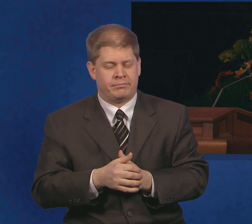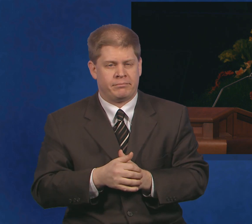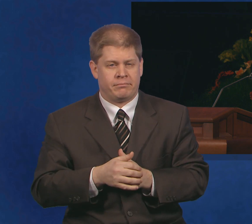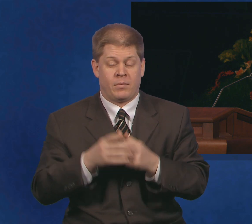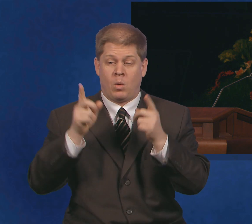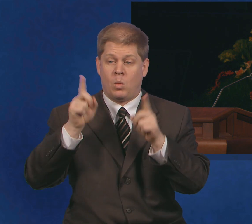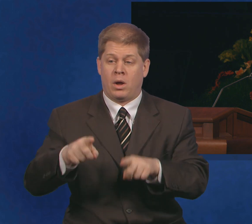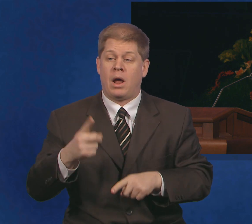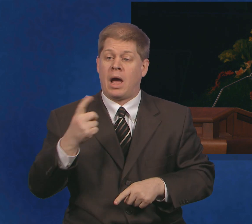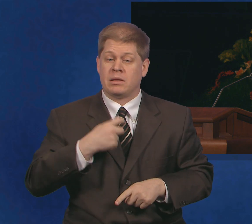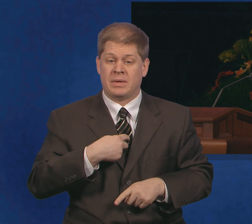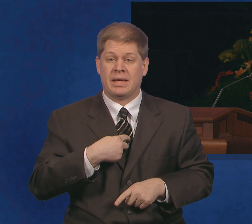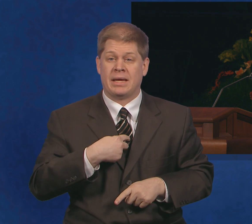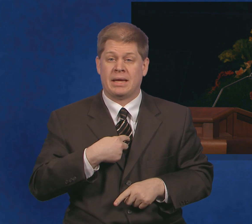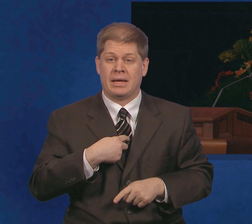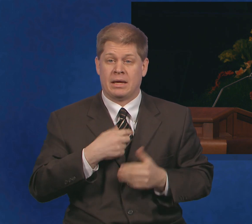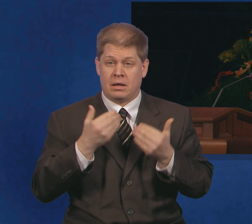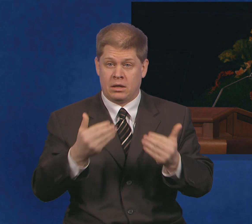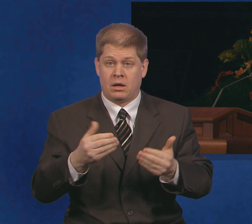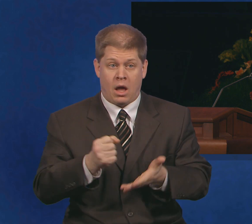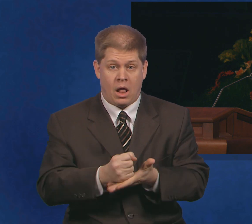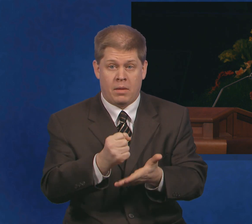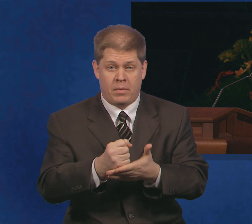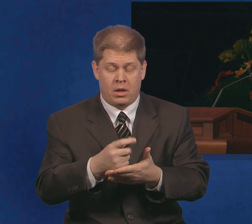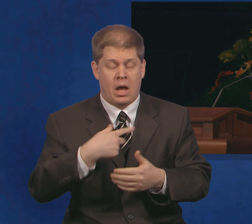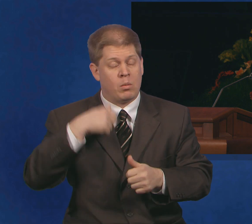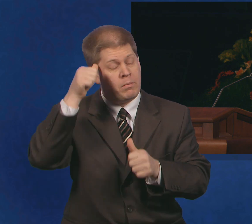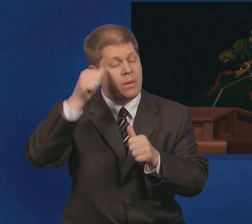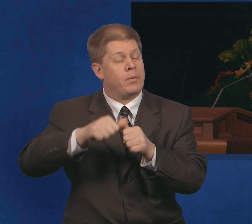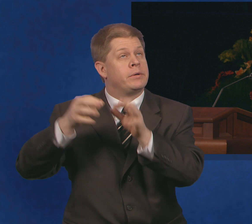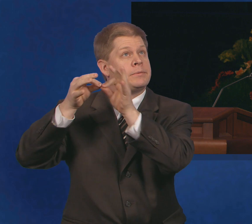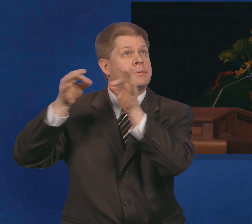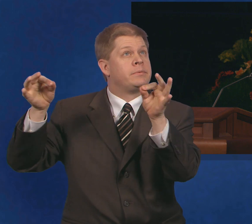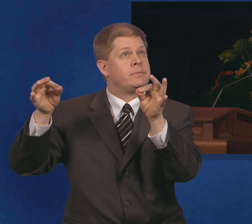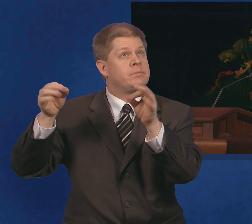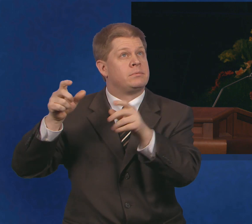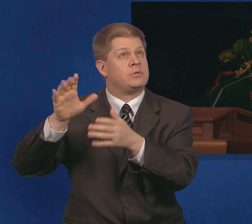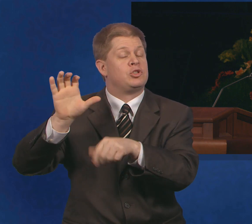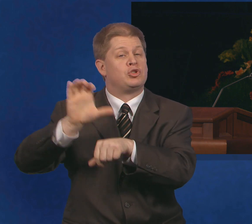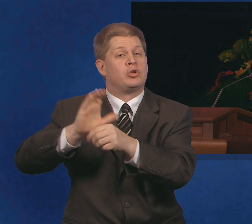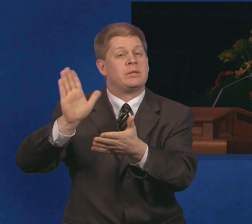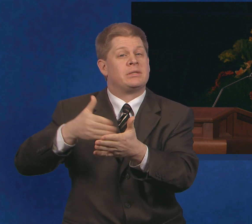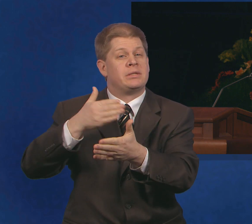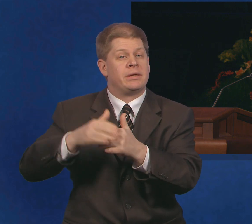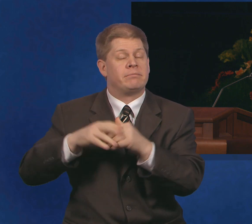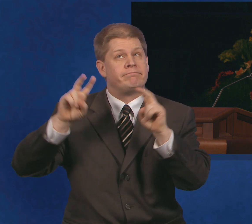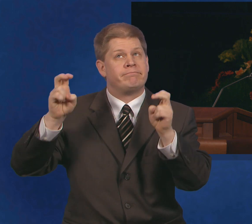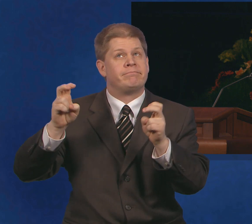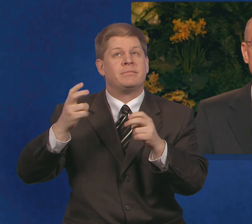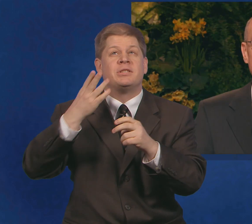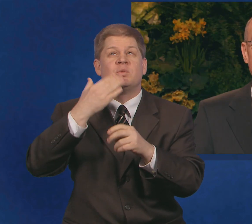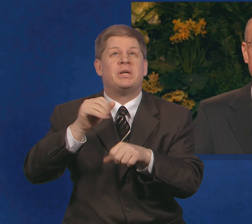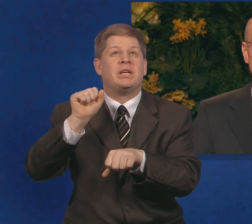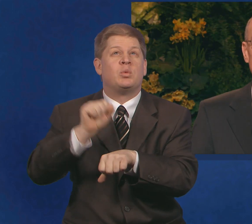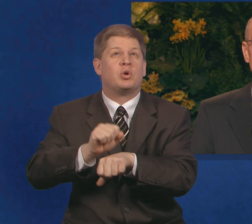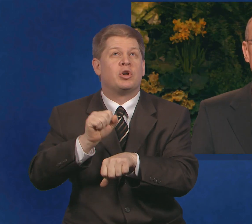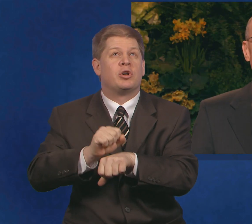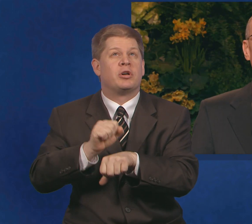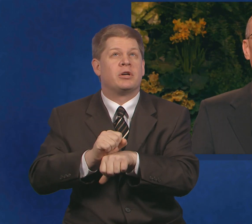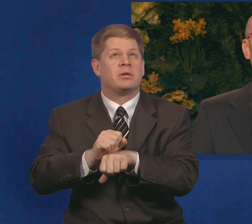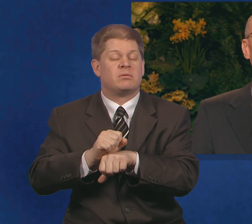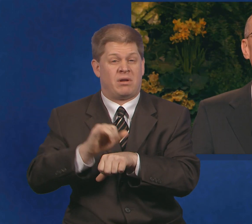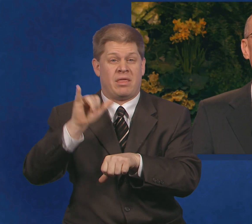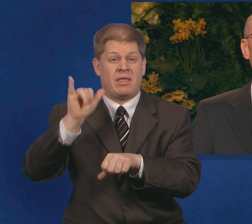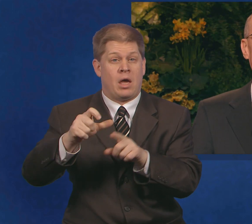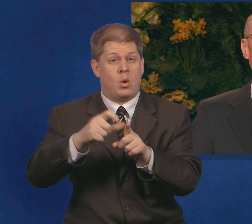giver, I remember and believe the hymn, Sweet is the Work, My God, My King. I know those